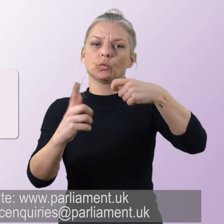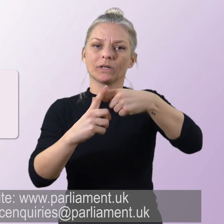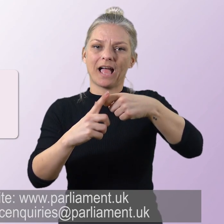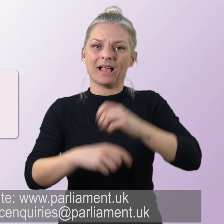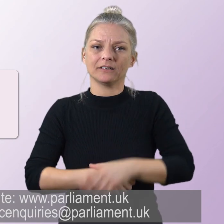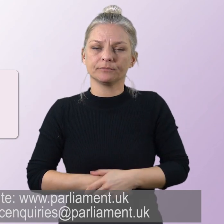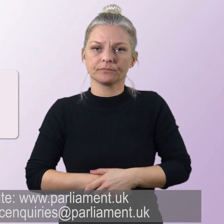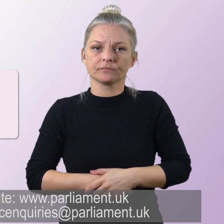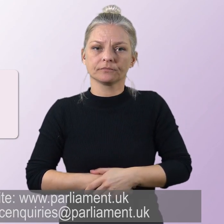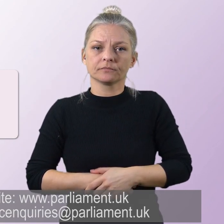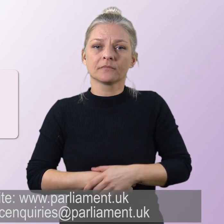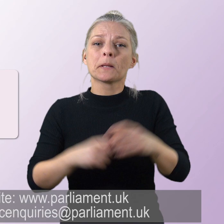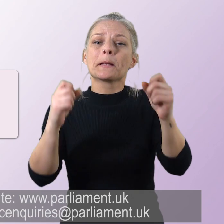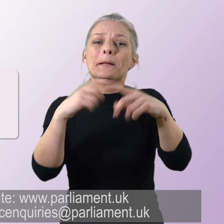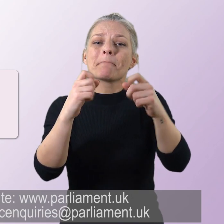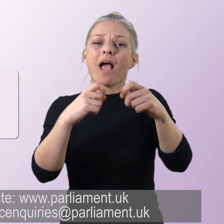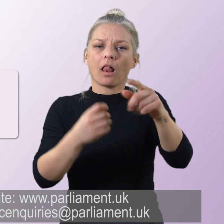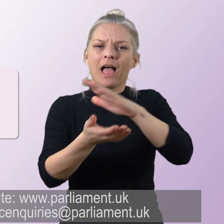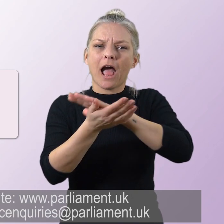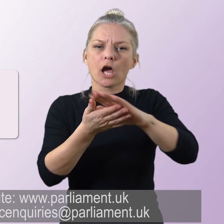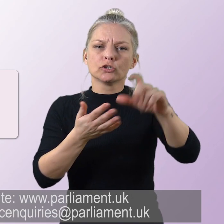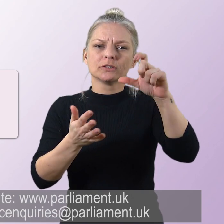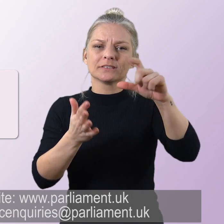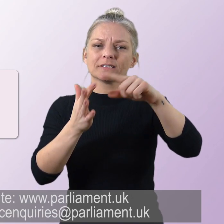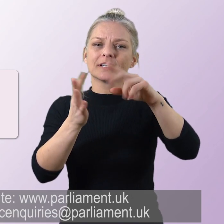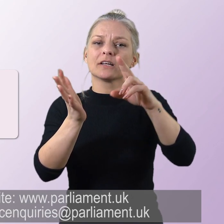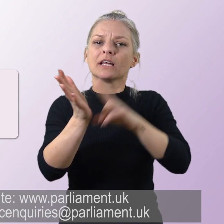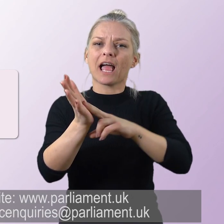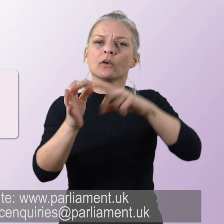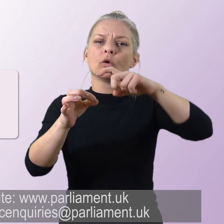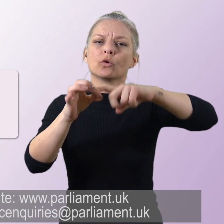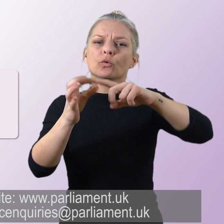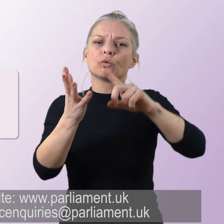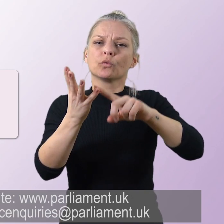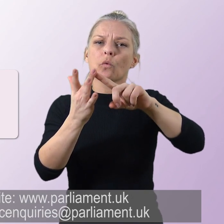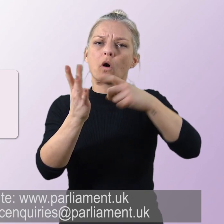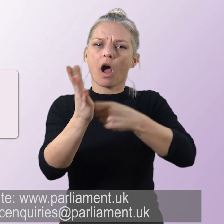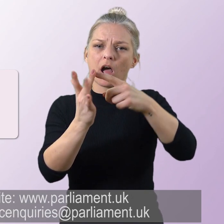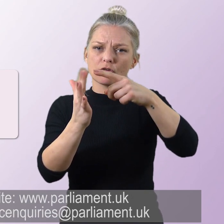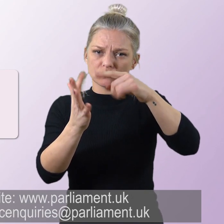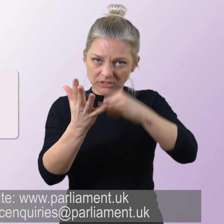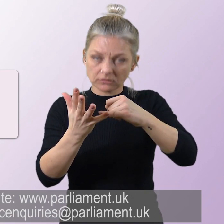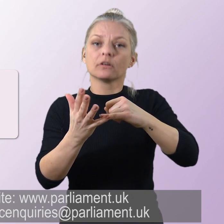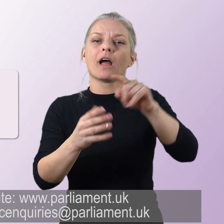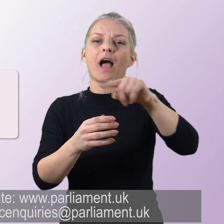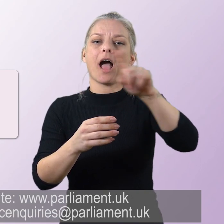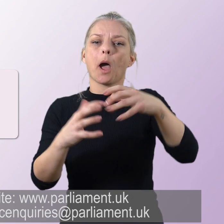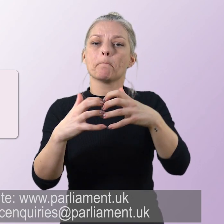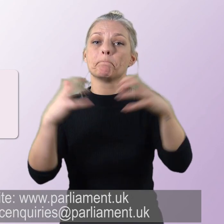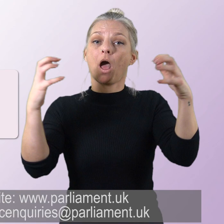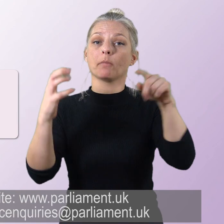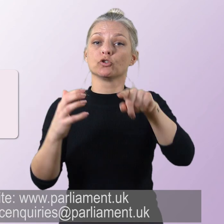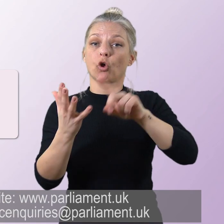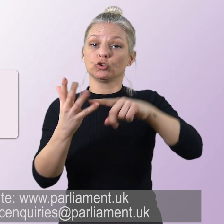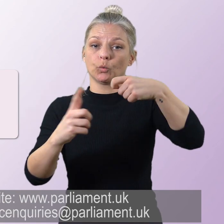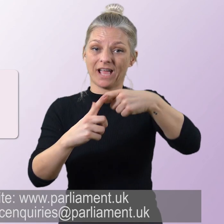.uk Email hcenquiries at parliament.uk